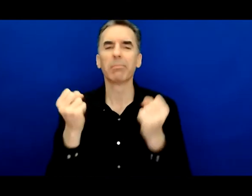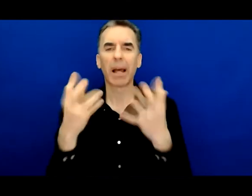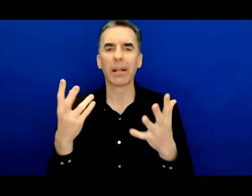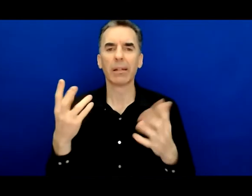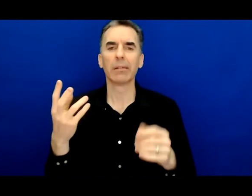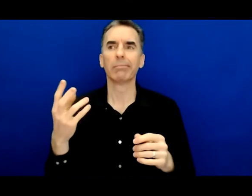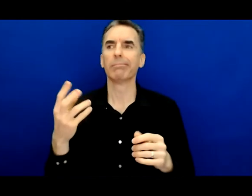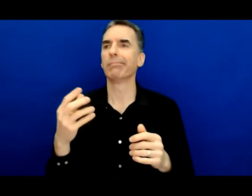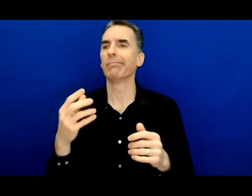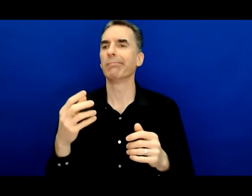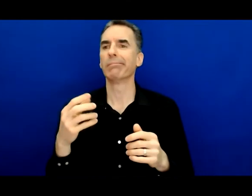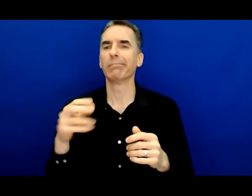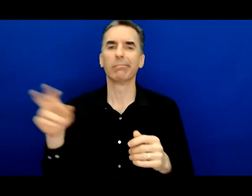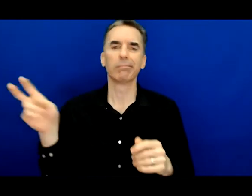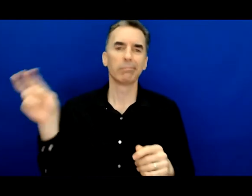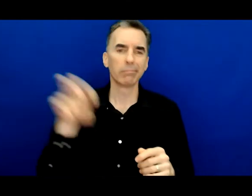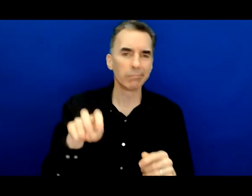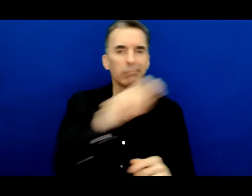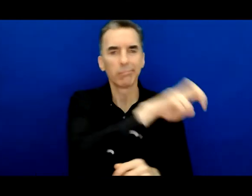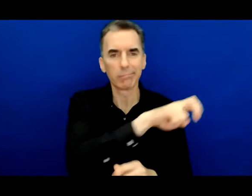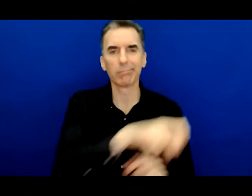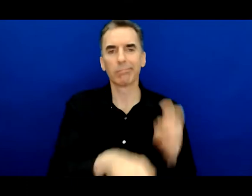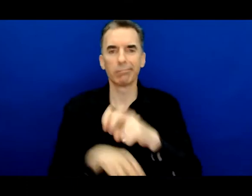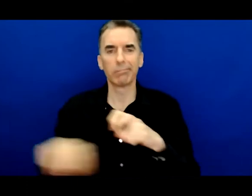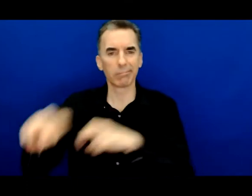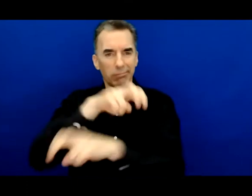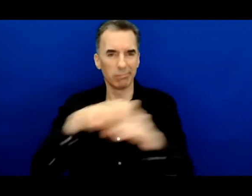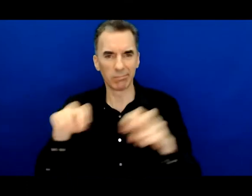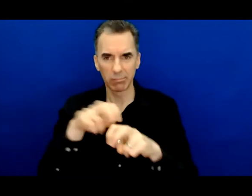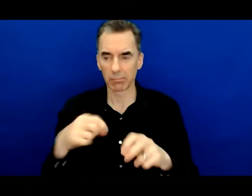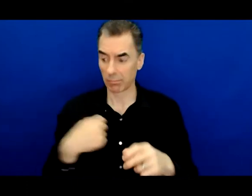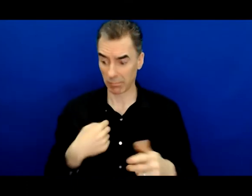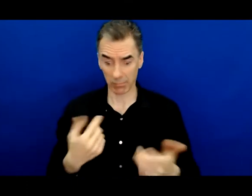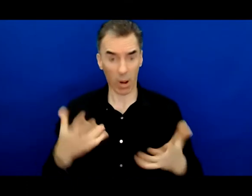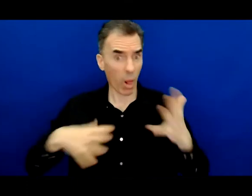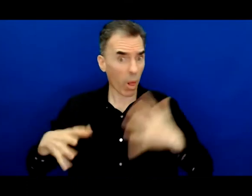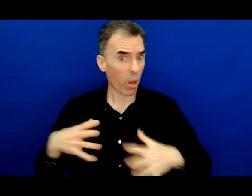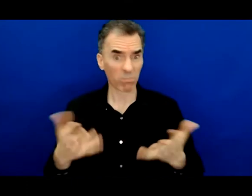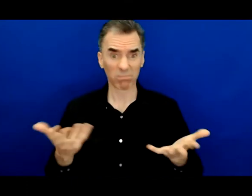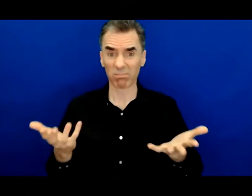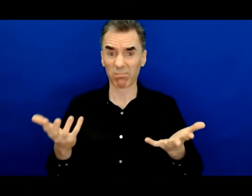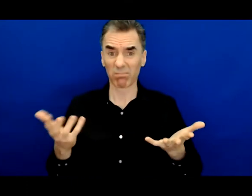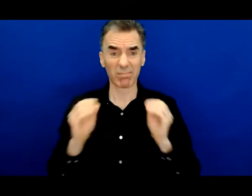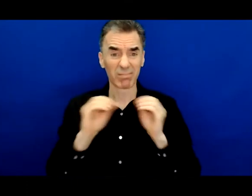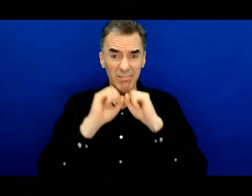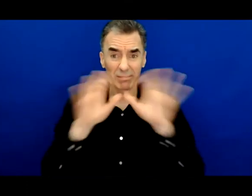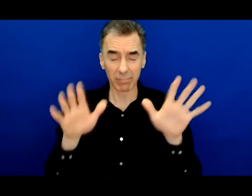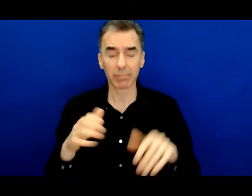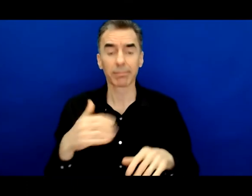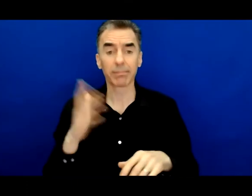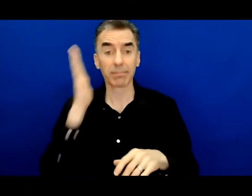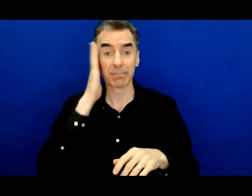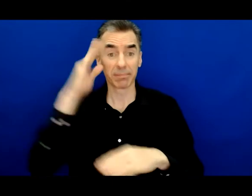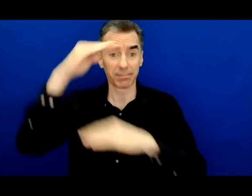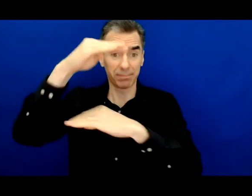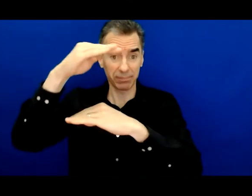stuff with me, no bags, no clothes, no utensils, no nothing. And on the bottom bunk, buried inside of a shadow,